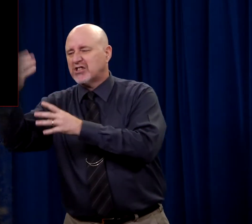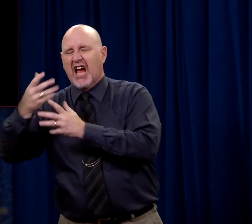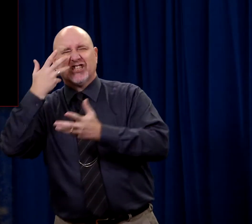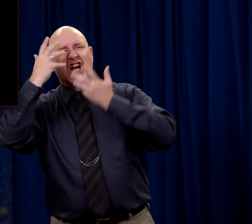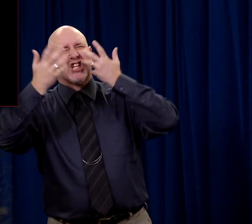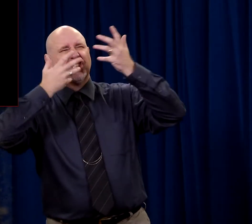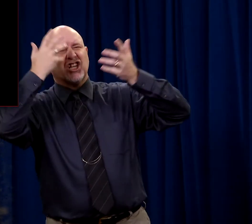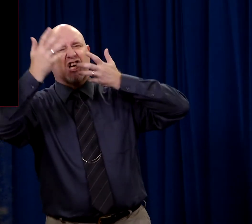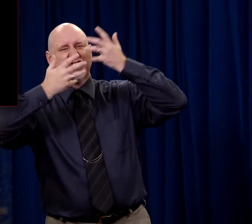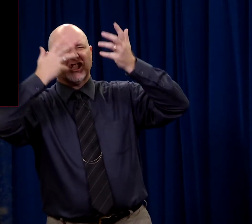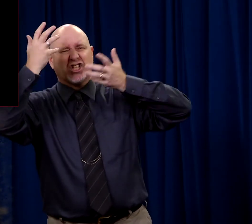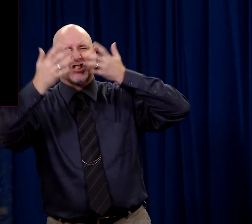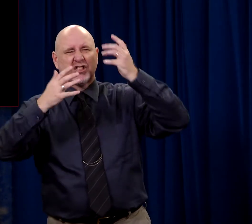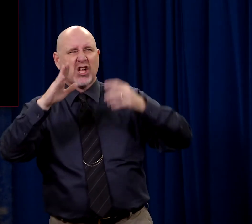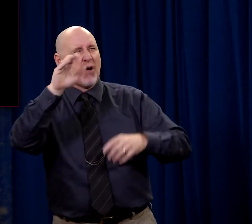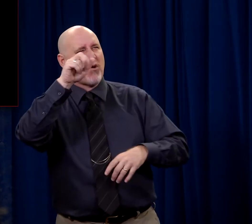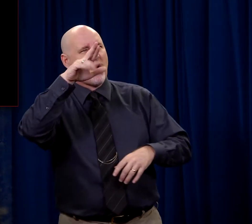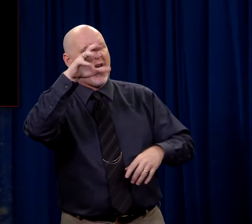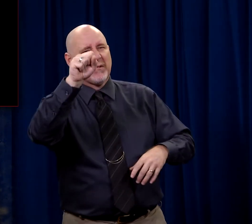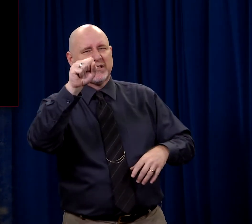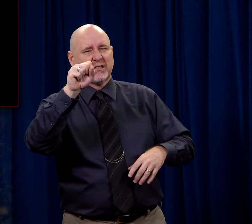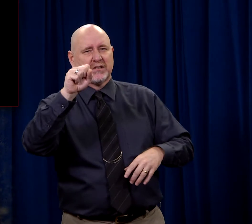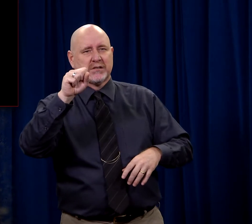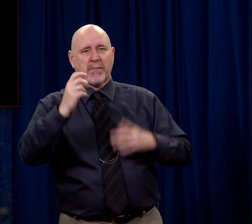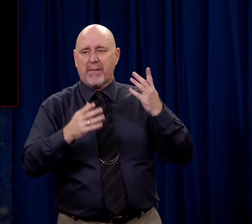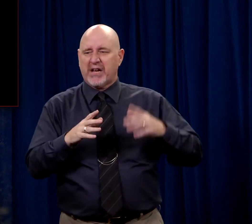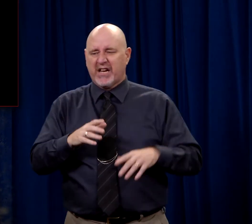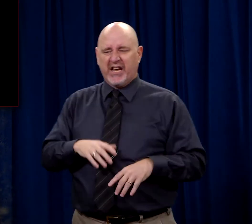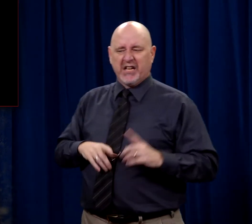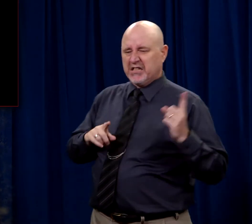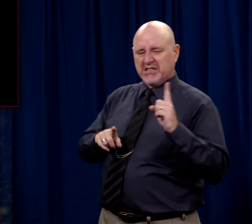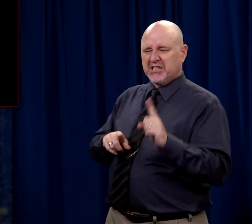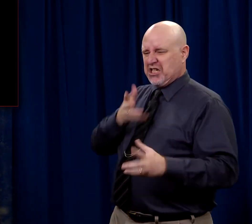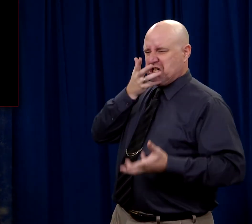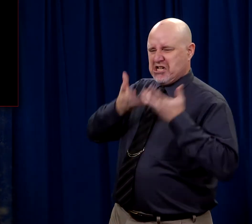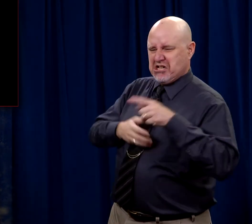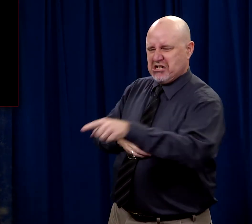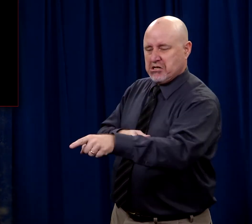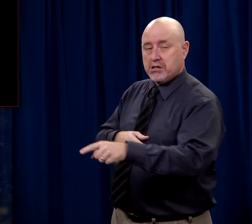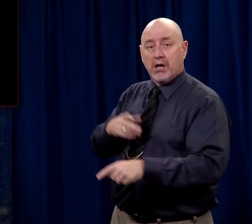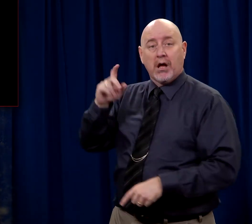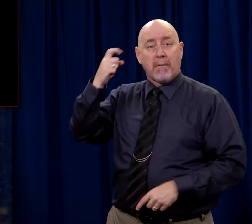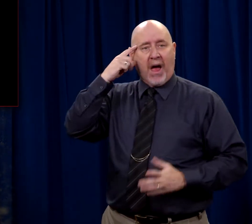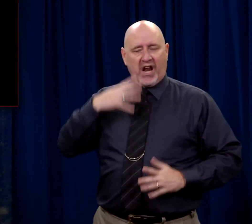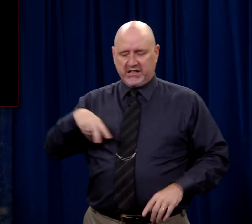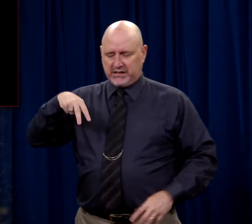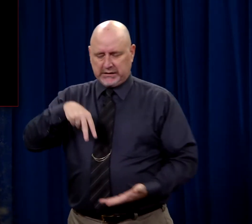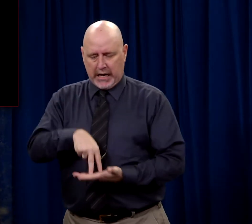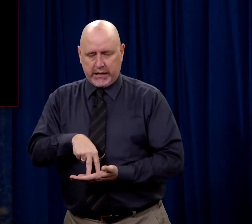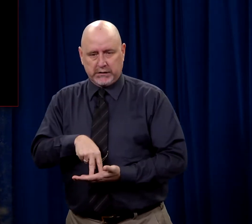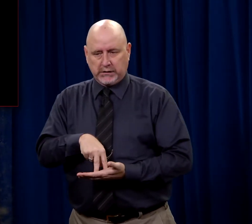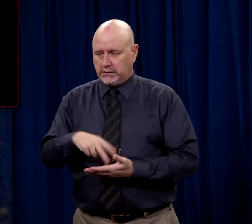the jeers of the people. Maybe Barabbas cursed them as he was brought out. And Pilate stands